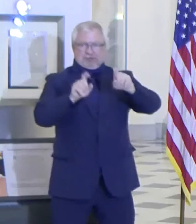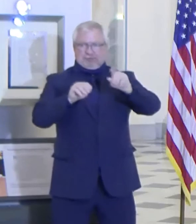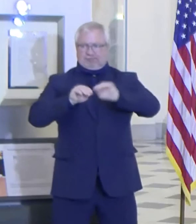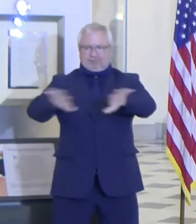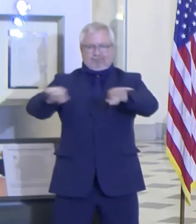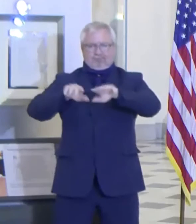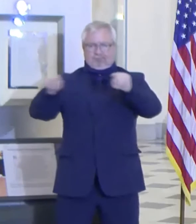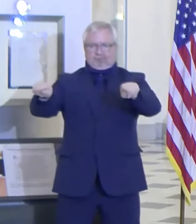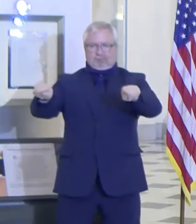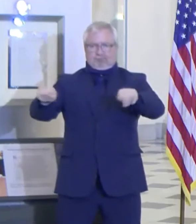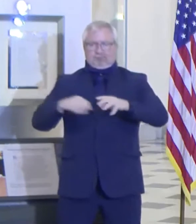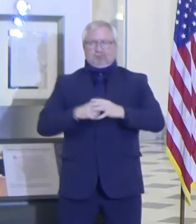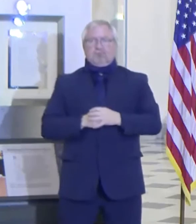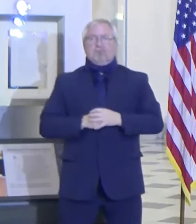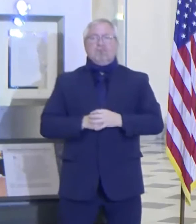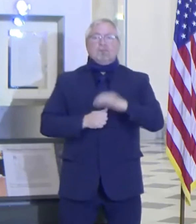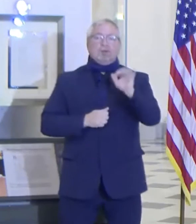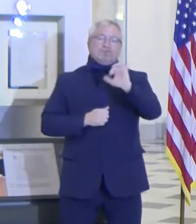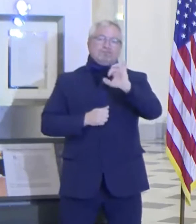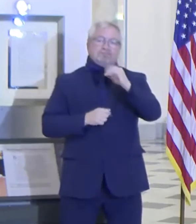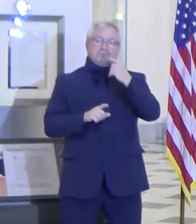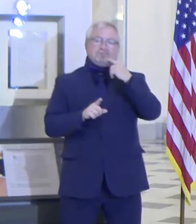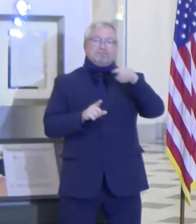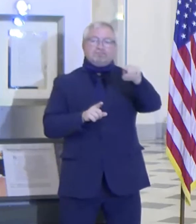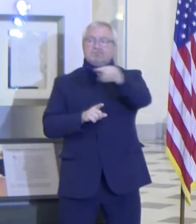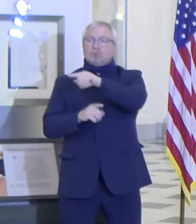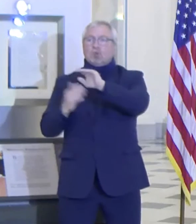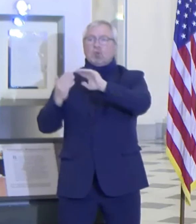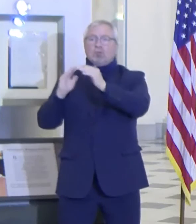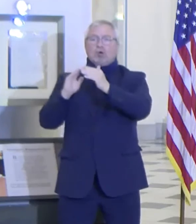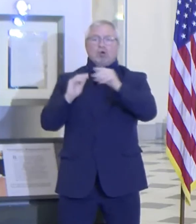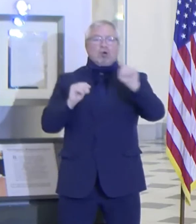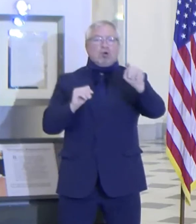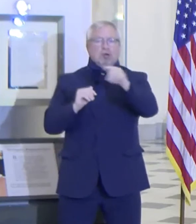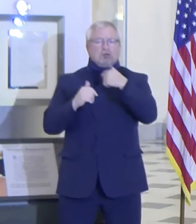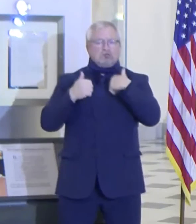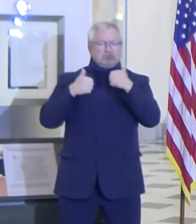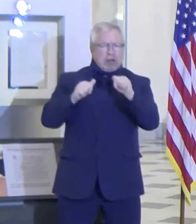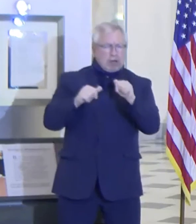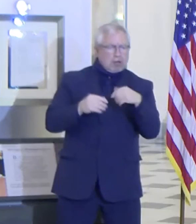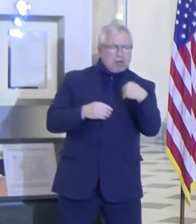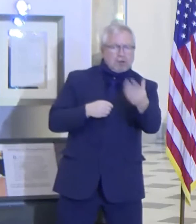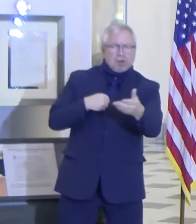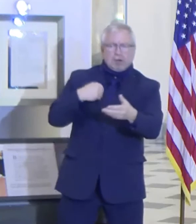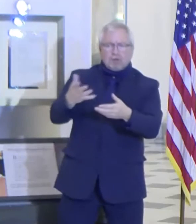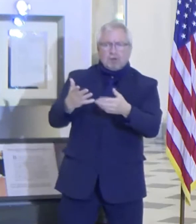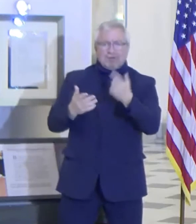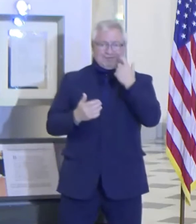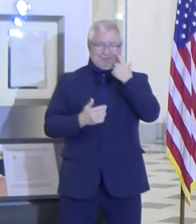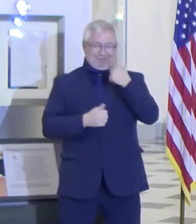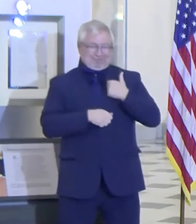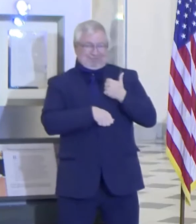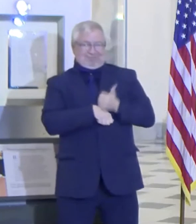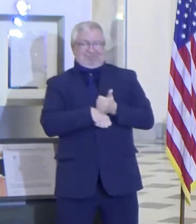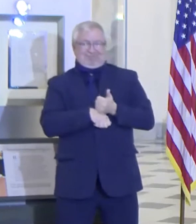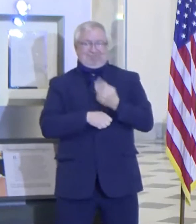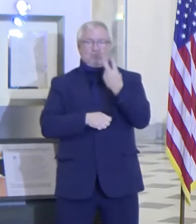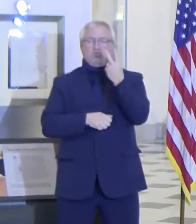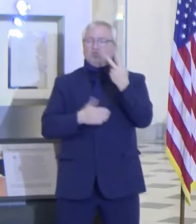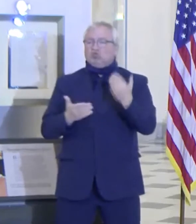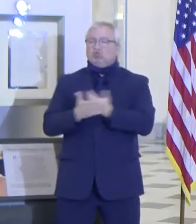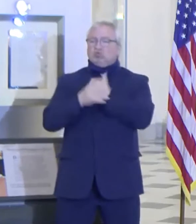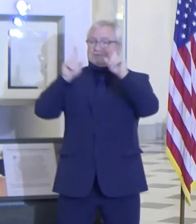community-based testing, like the two additional drive-through test sites at vehicle emissions inspection